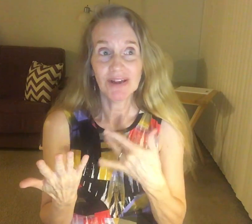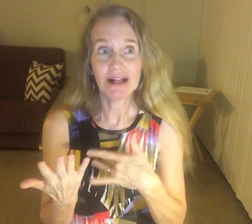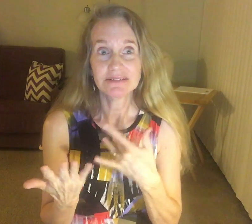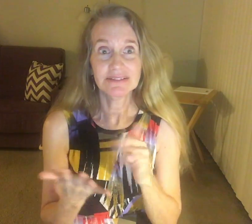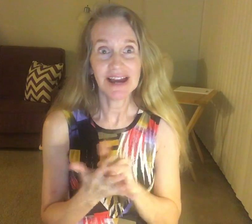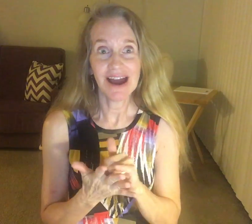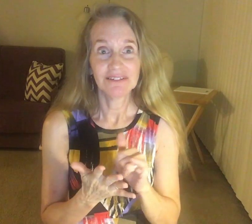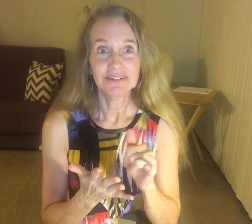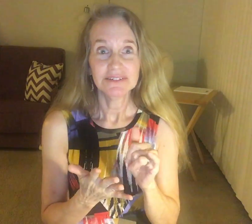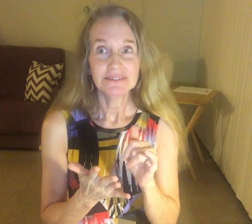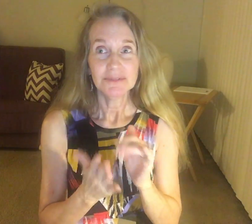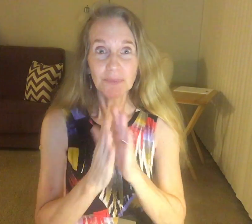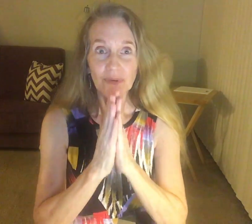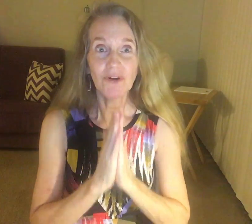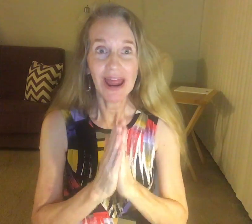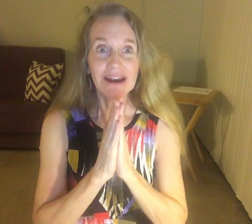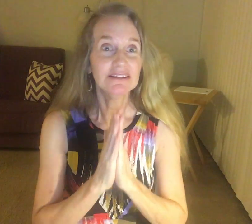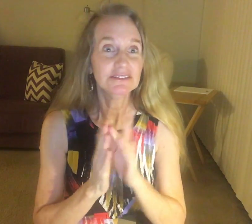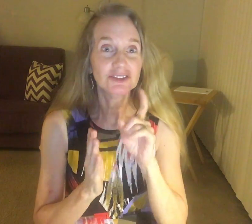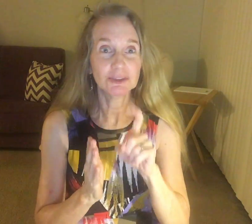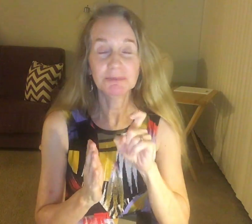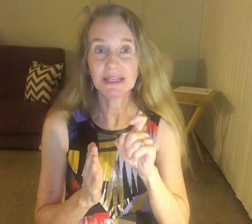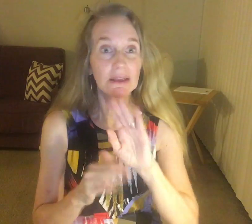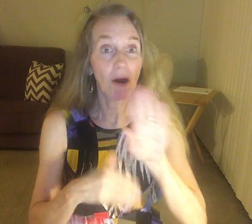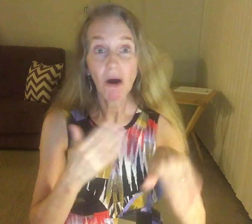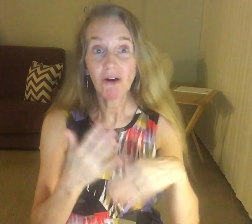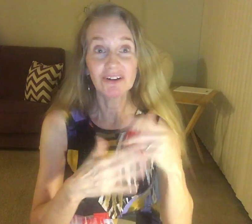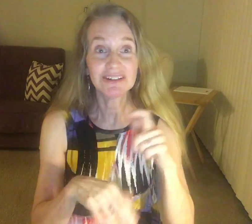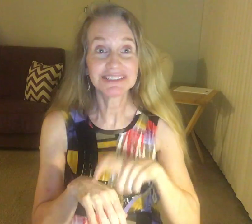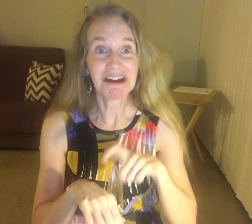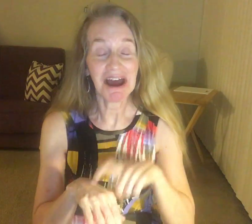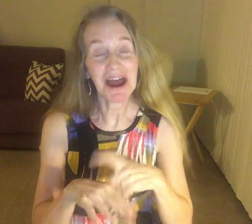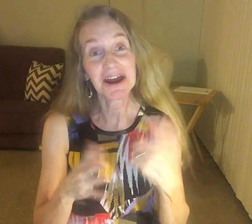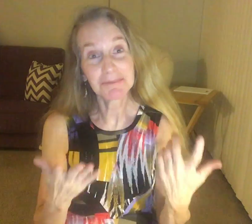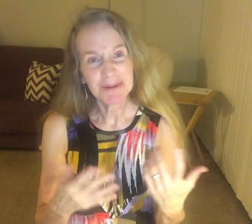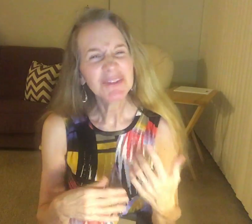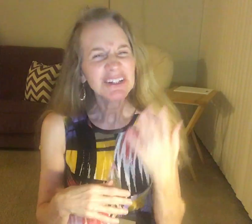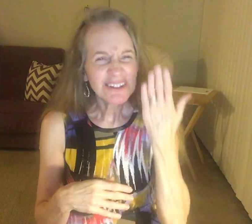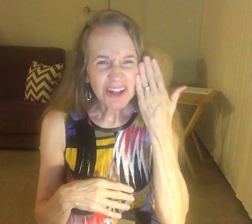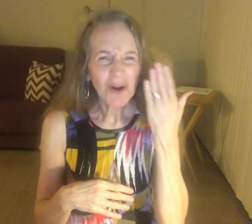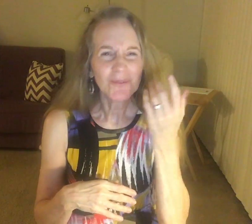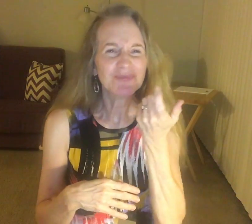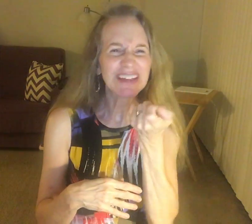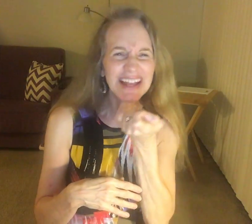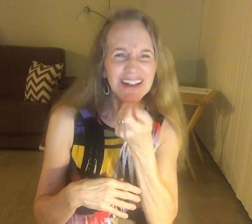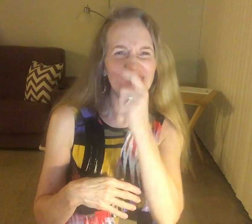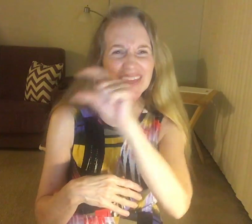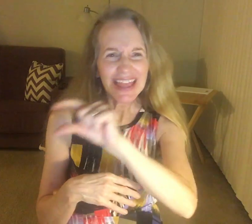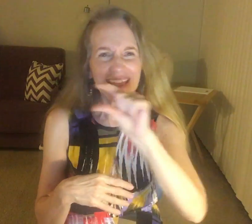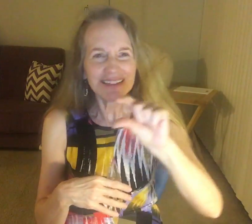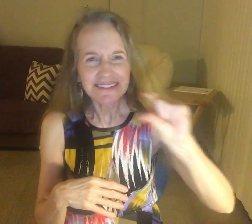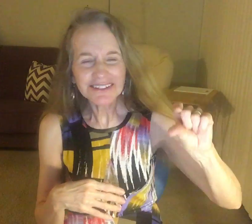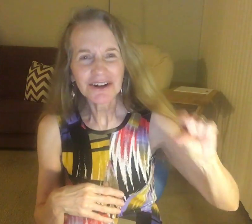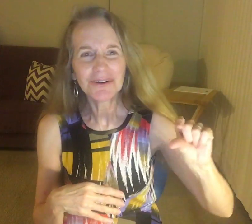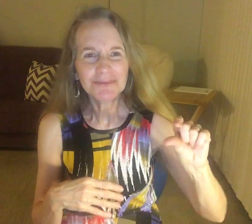bet that where she'd be all the time. You know, new things, you know.